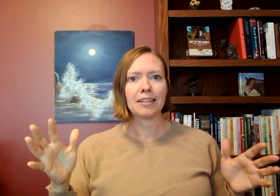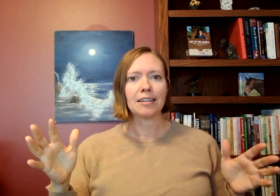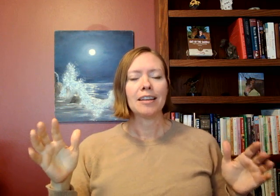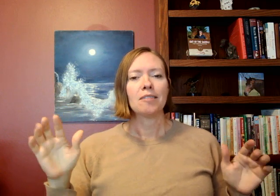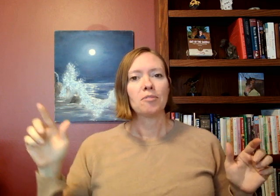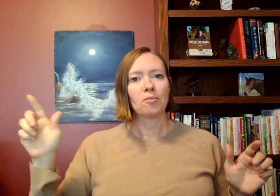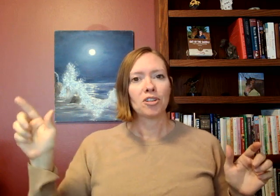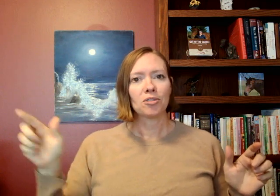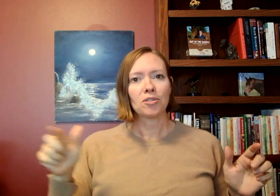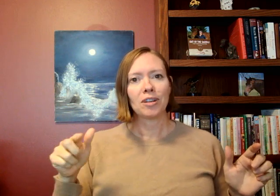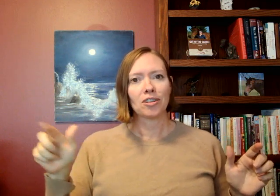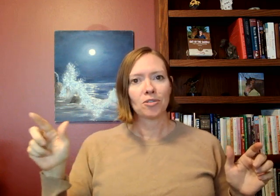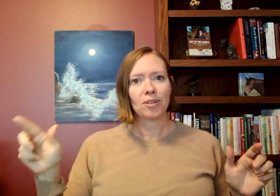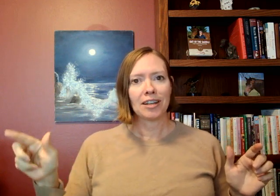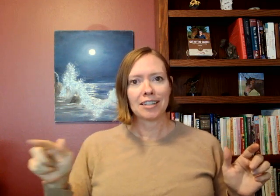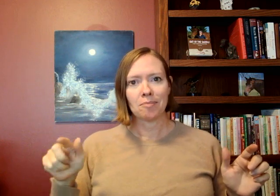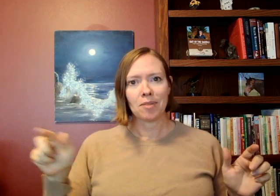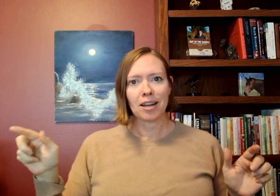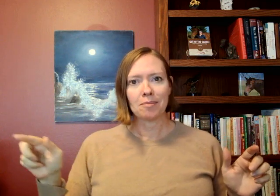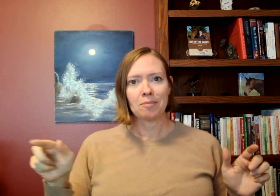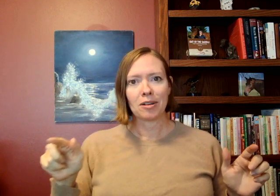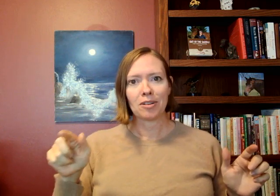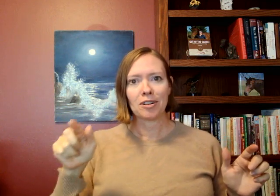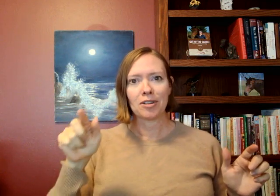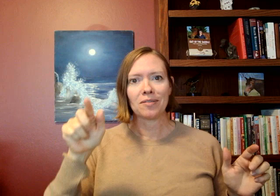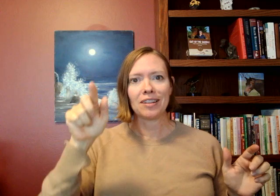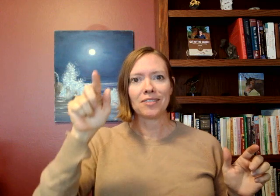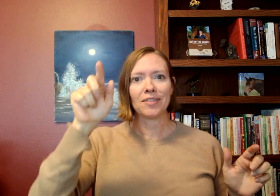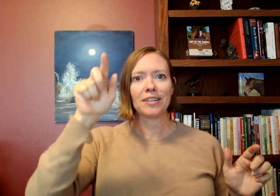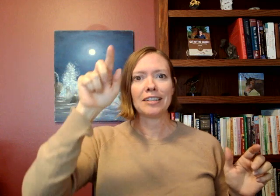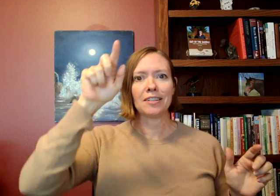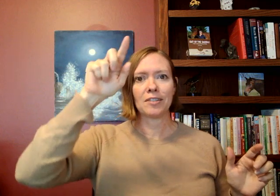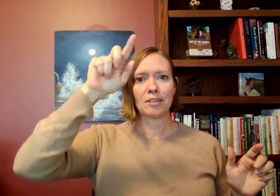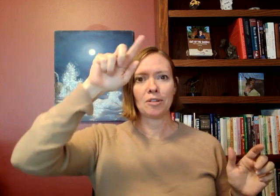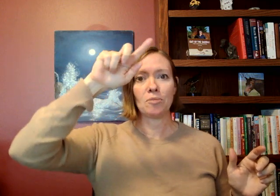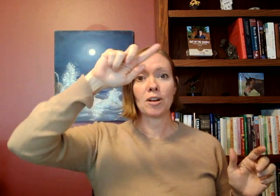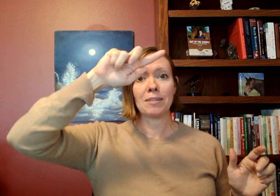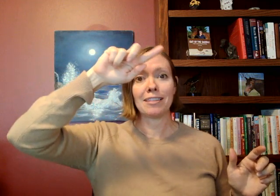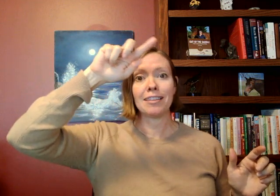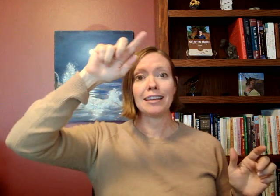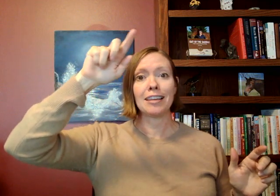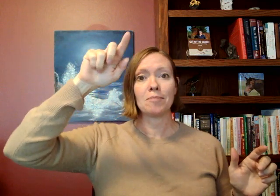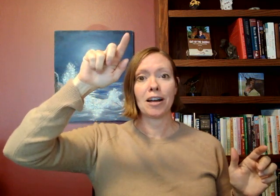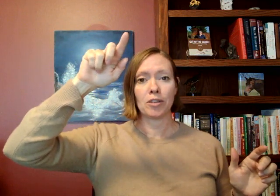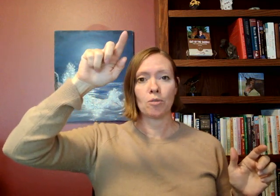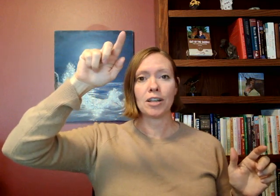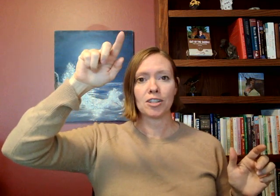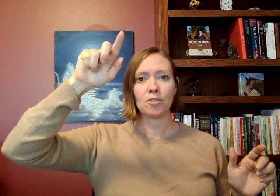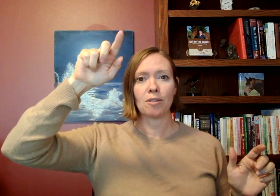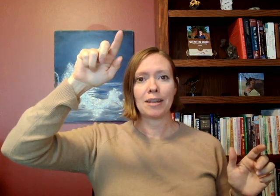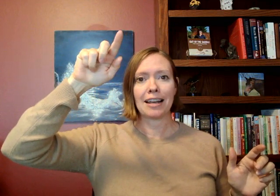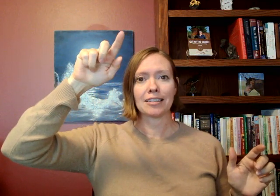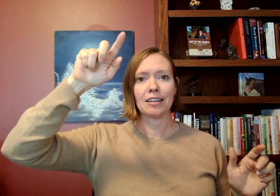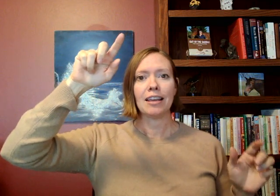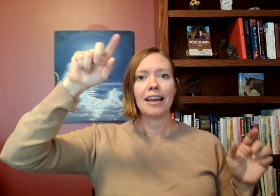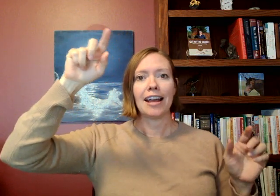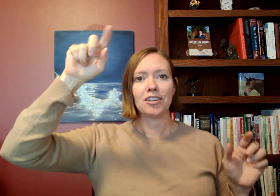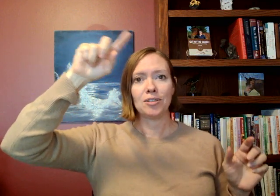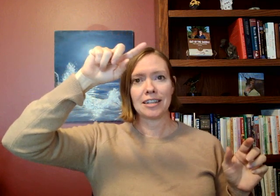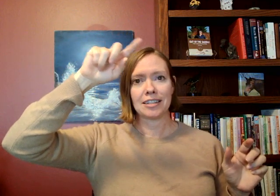but what you're doing in your 20s at the bottom of the bell curve is very different than when you want to be thinking about and the questions you want to be asking as you get to